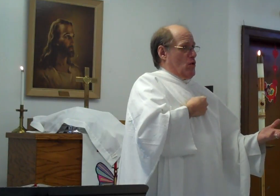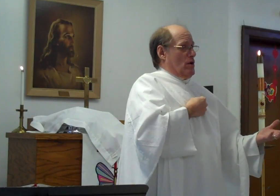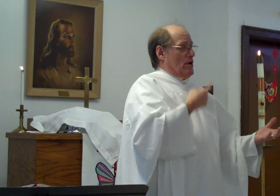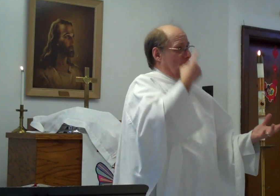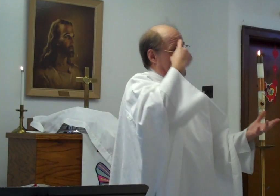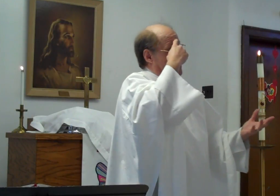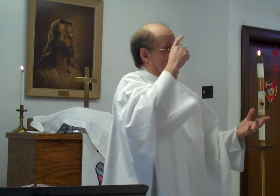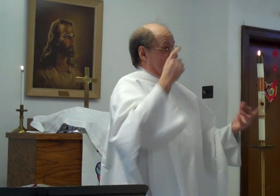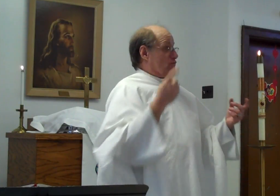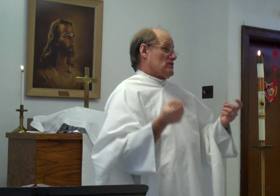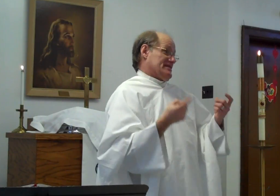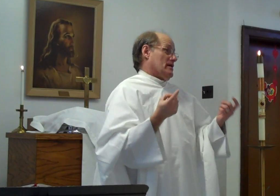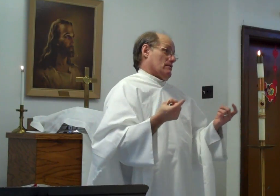for sin.